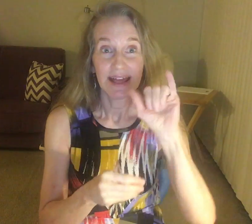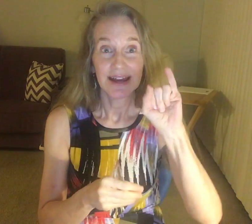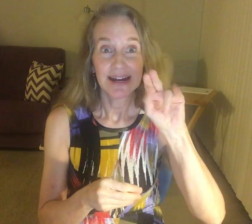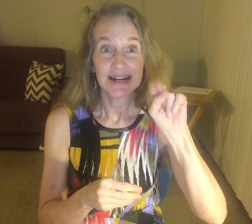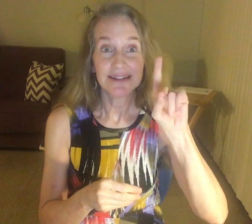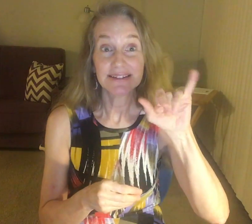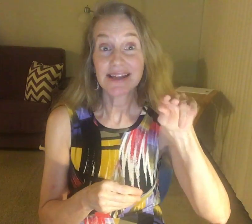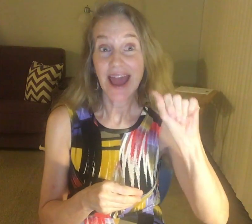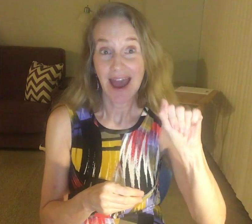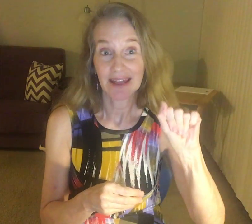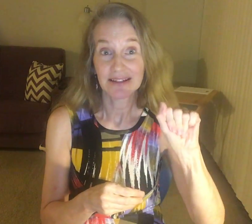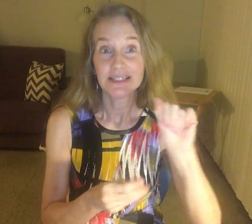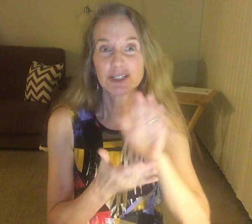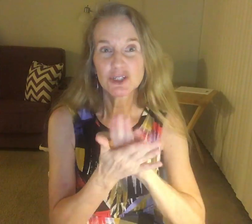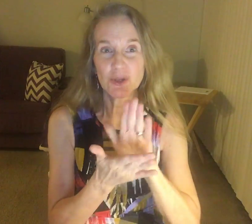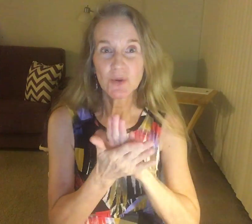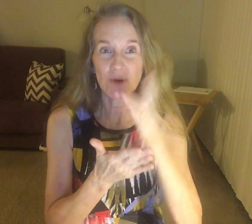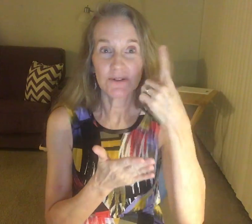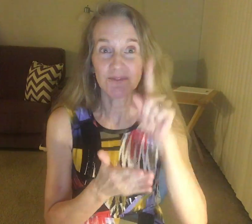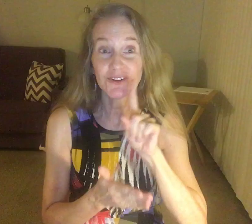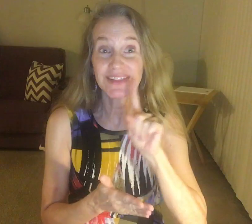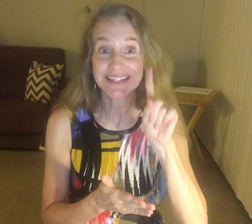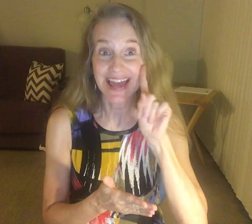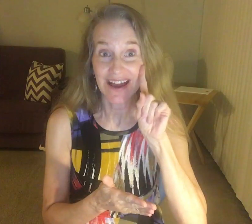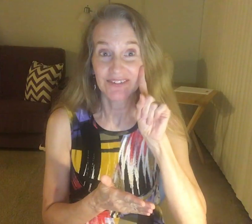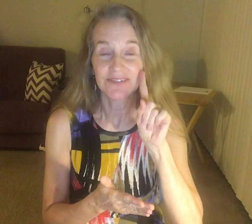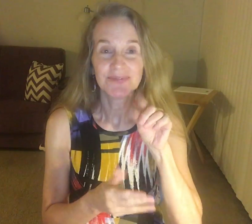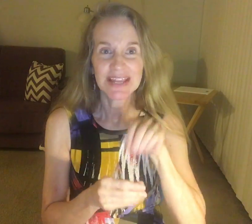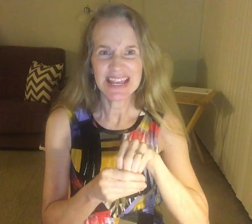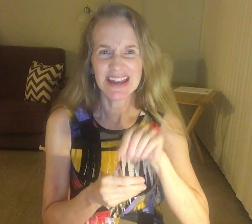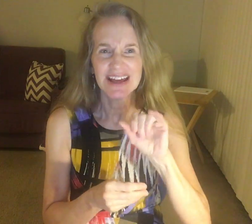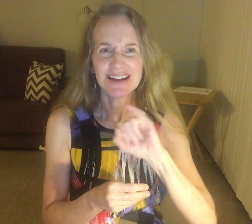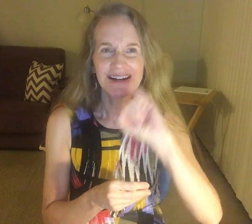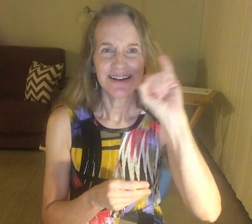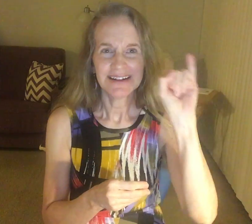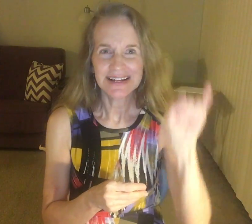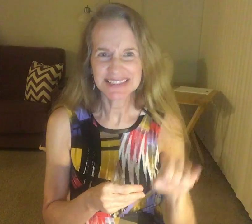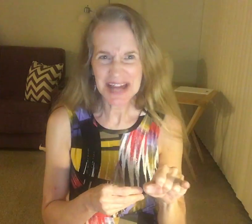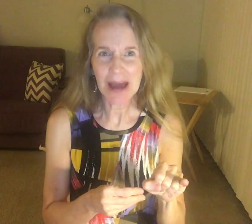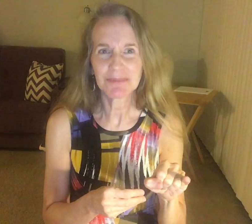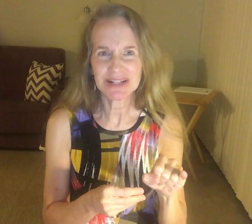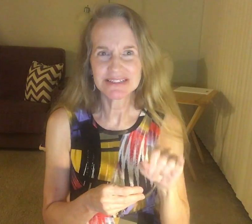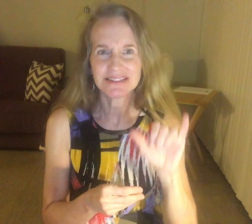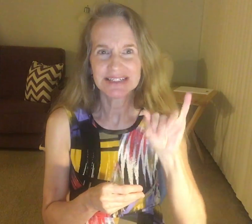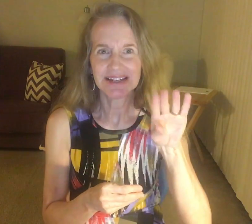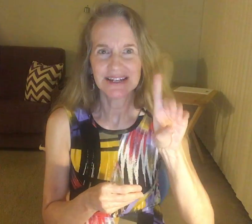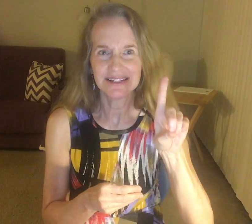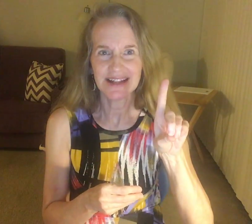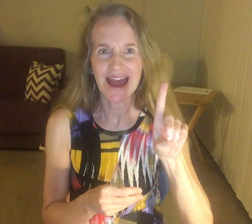Indiana, a school for the deaf in Indianapolis, Indiana.